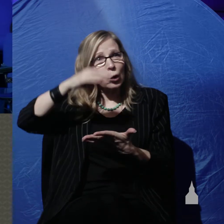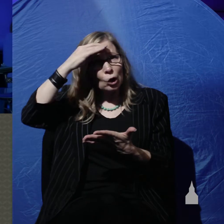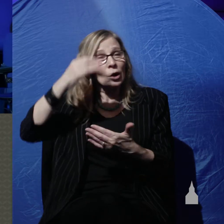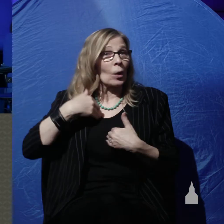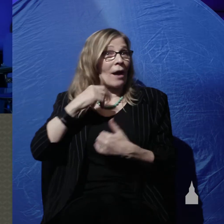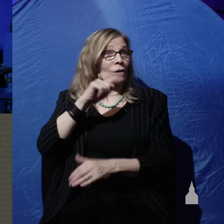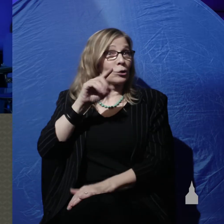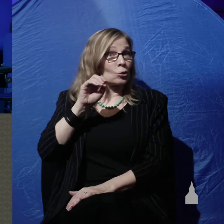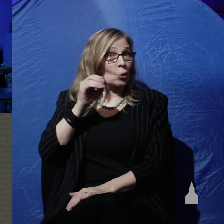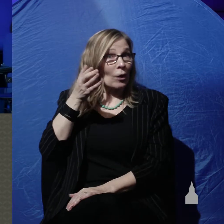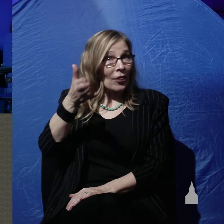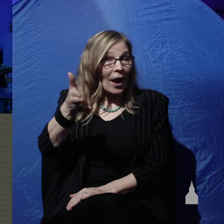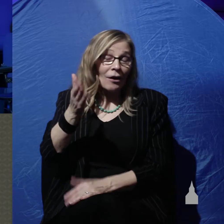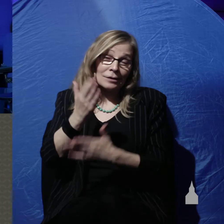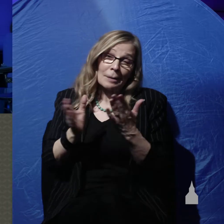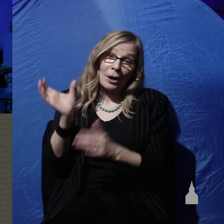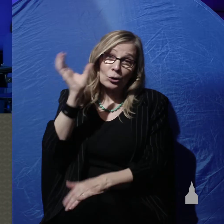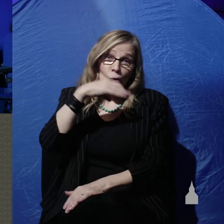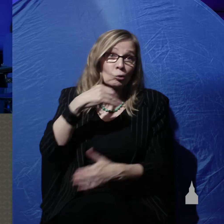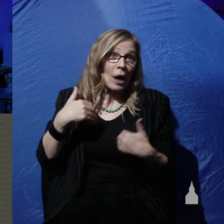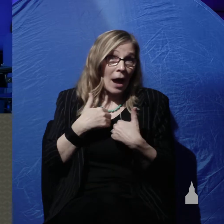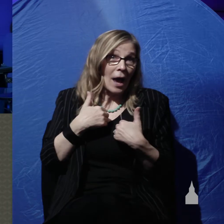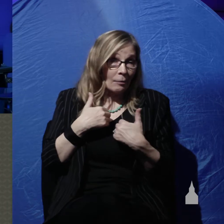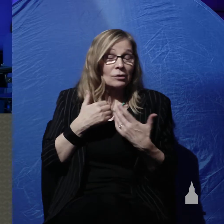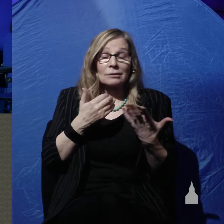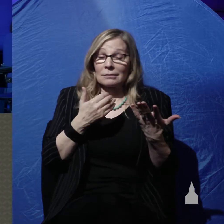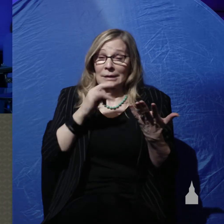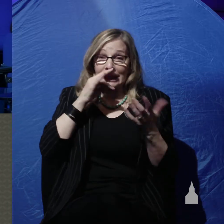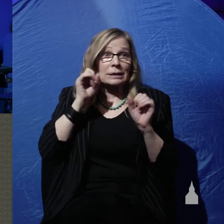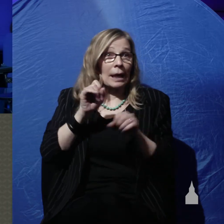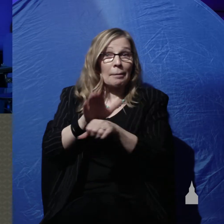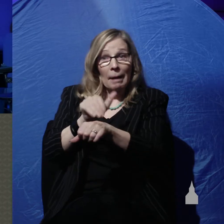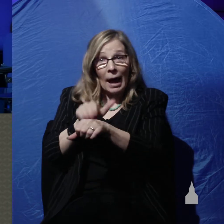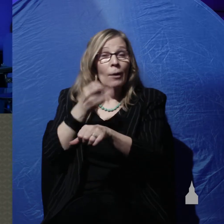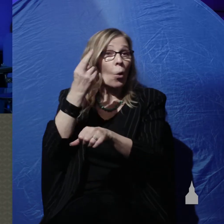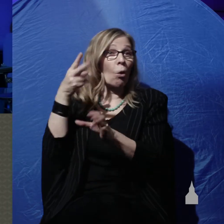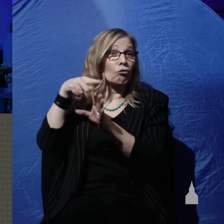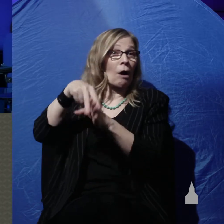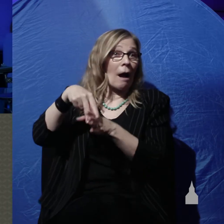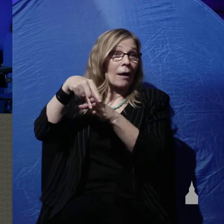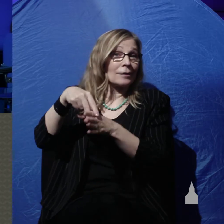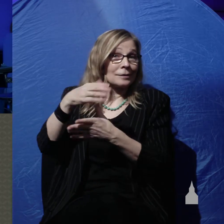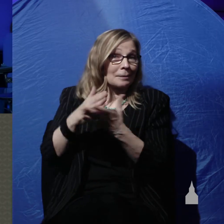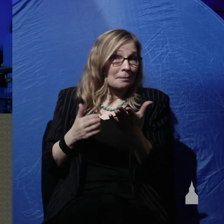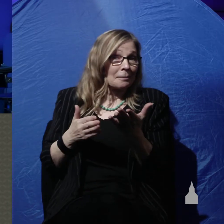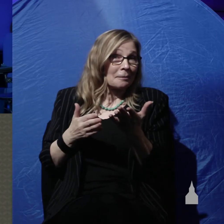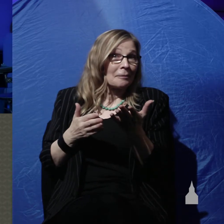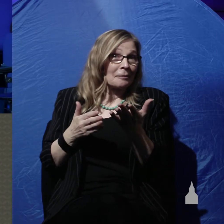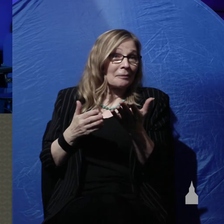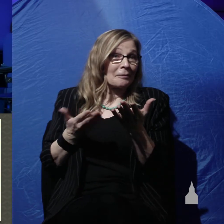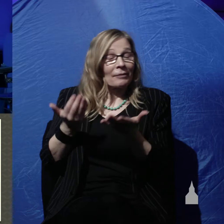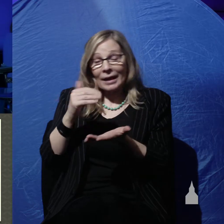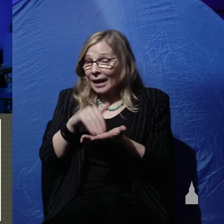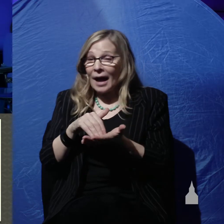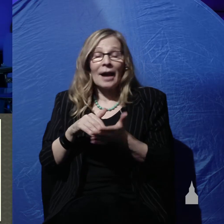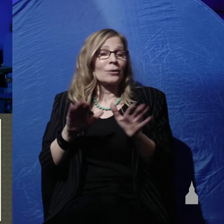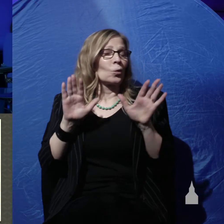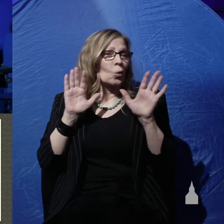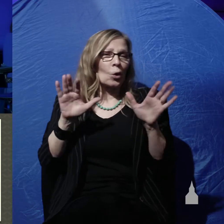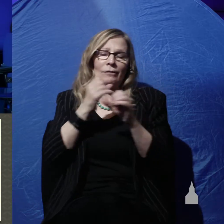some unusual animals. Kids can pet some of them or ride some of them. And again, a wonderful, safe playground